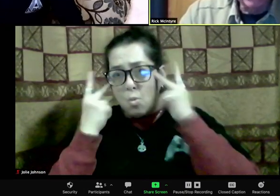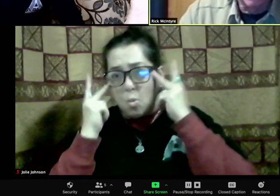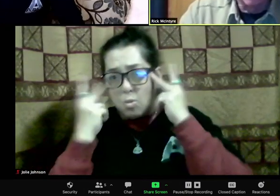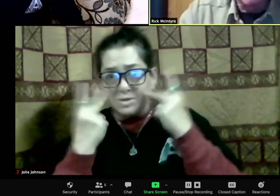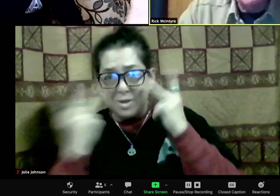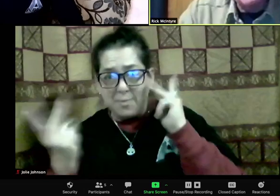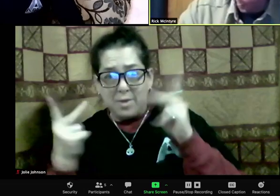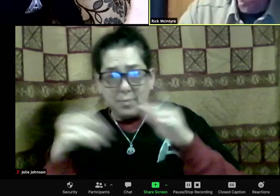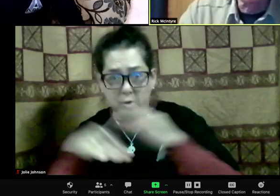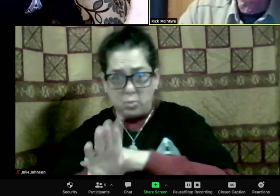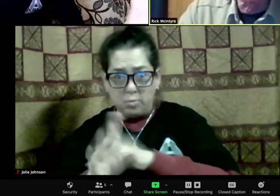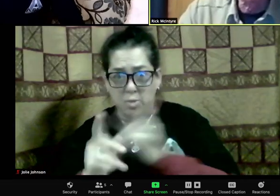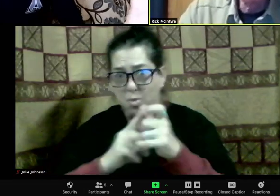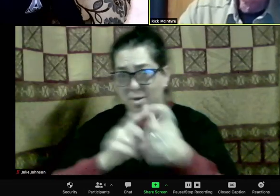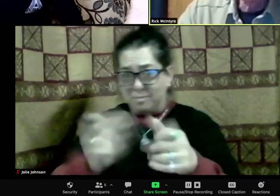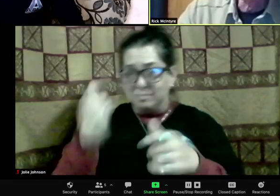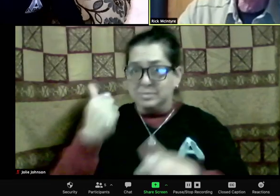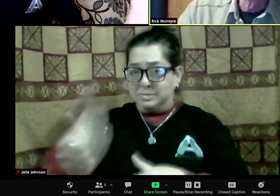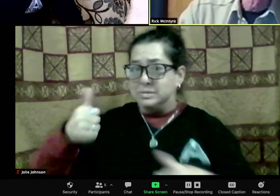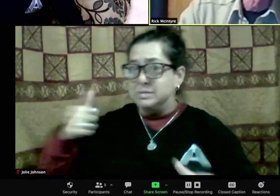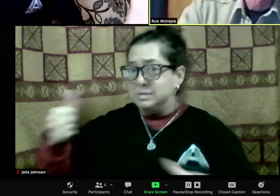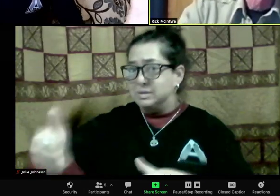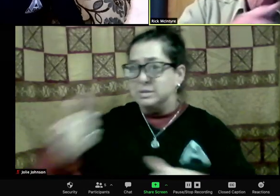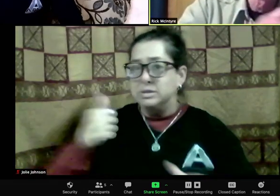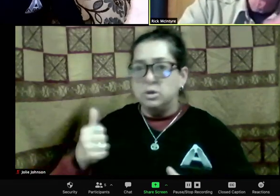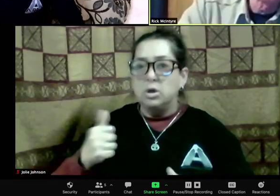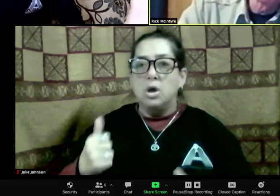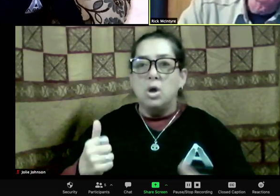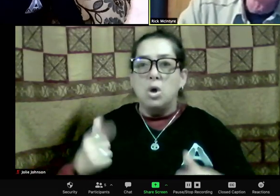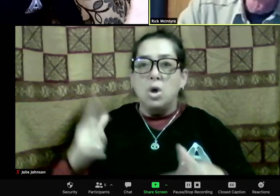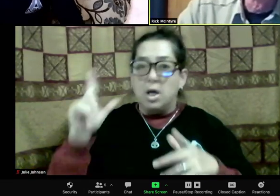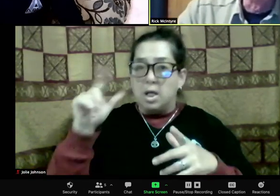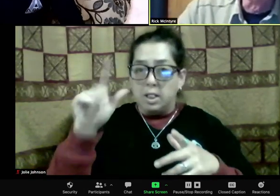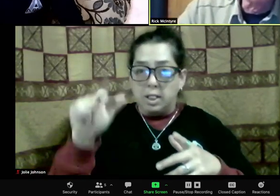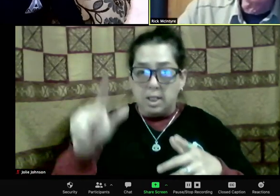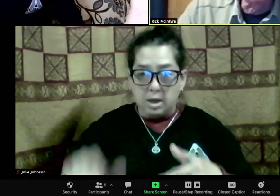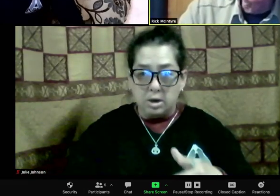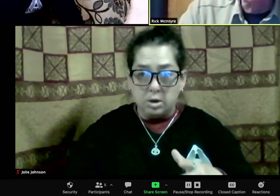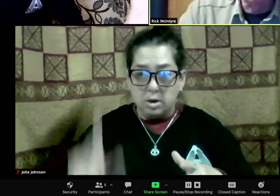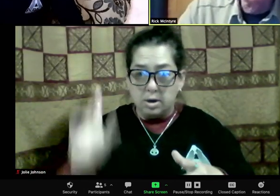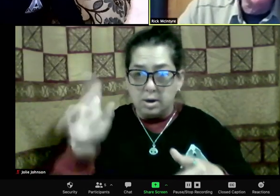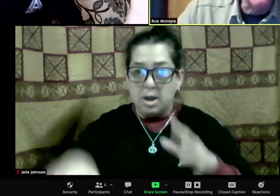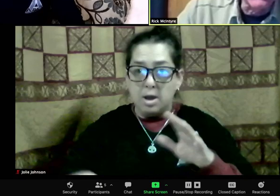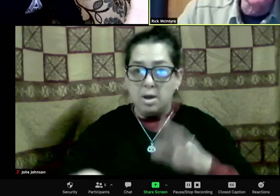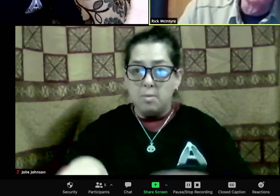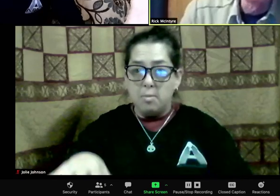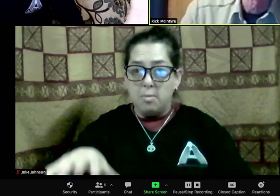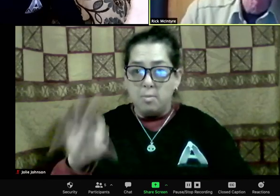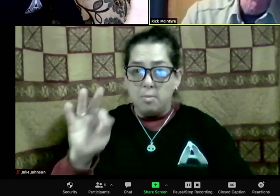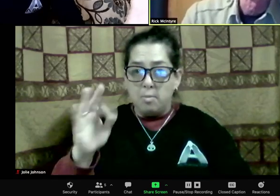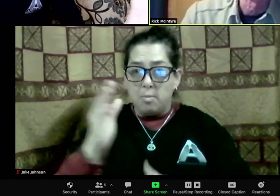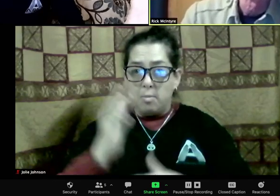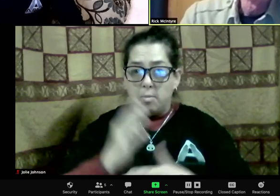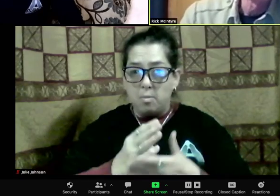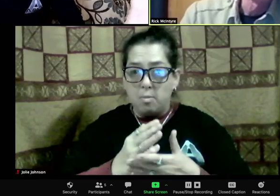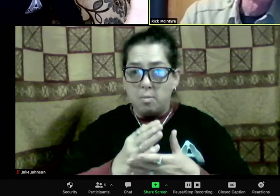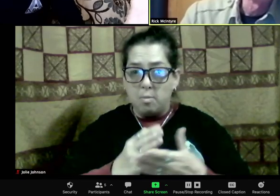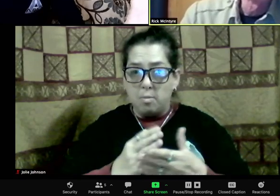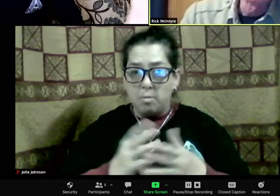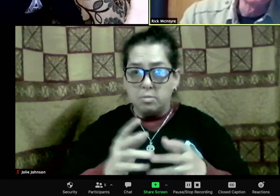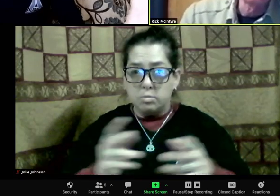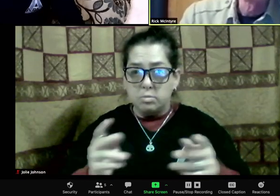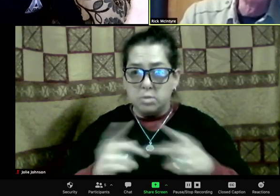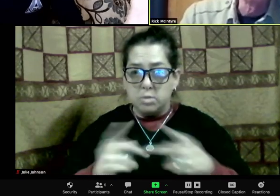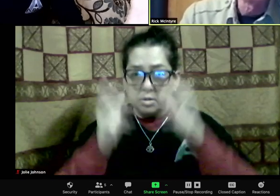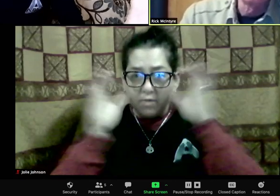were fed. They noticed that when they would go in the pen, the wolves were still so afraid of people, which is what they wanted. They would run